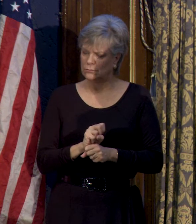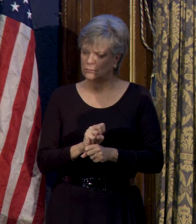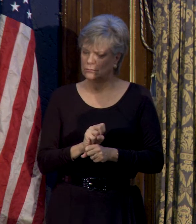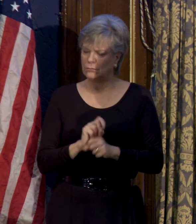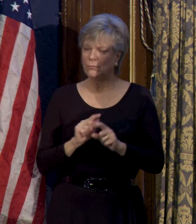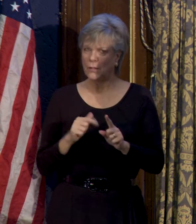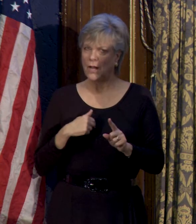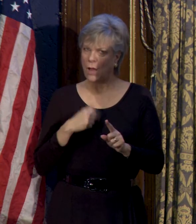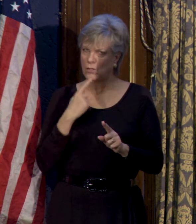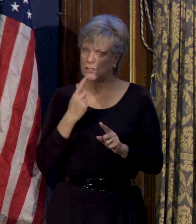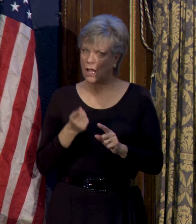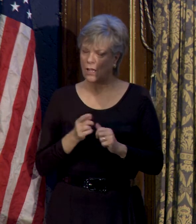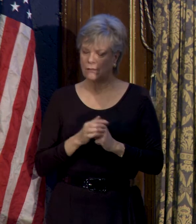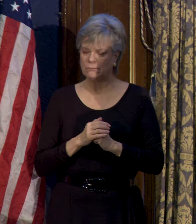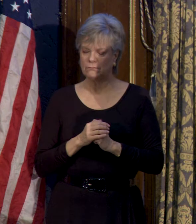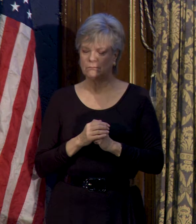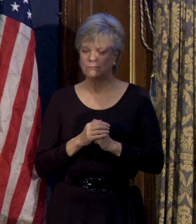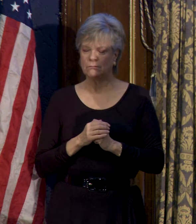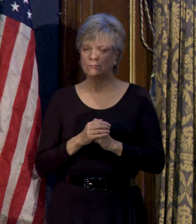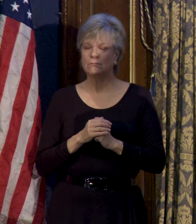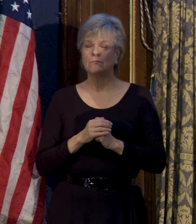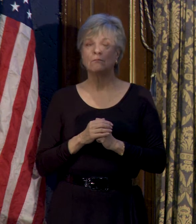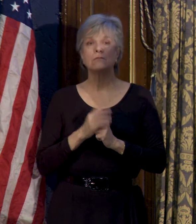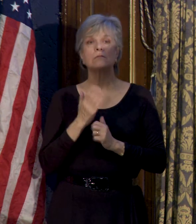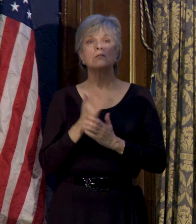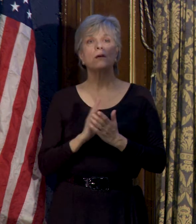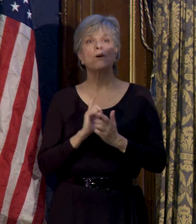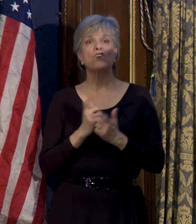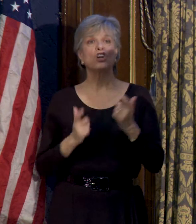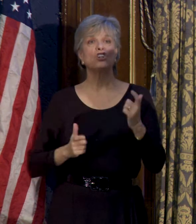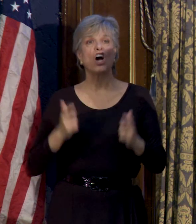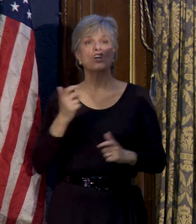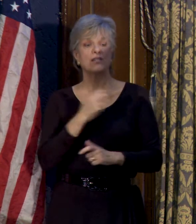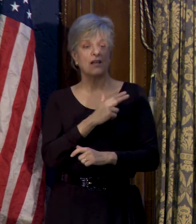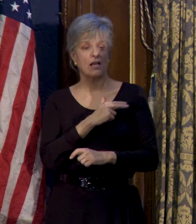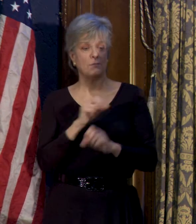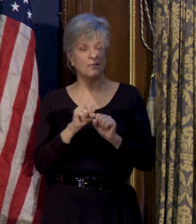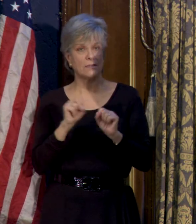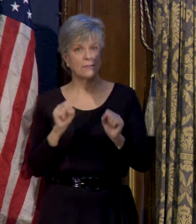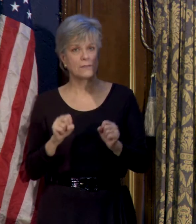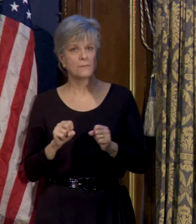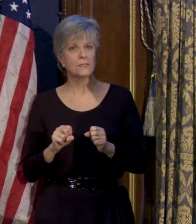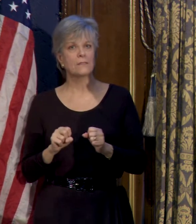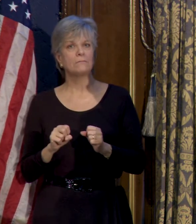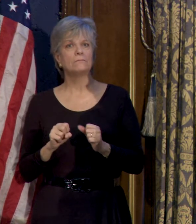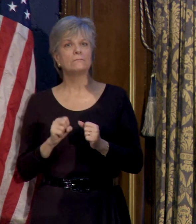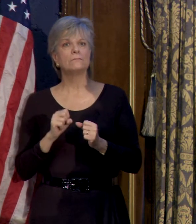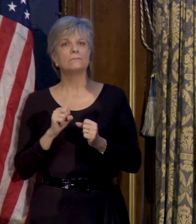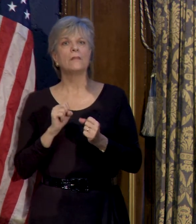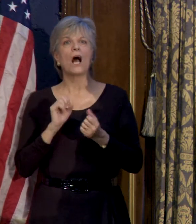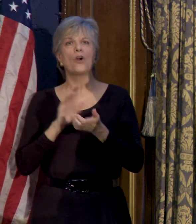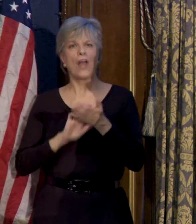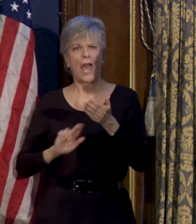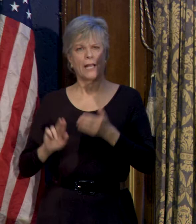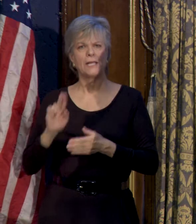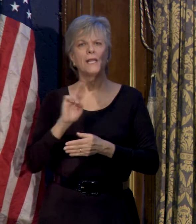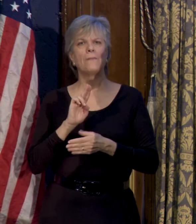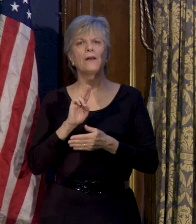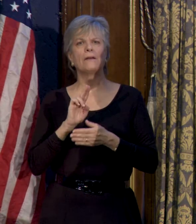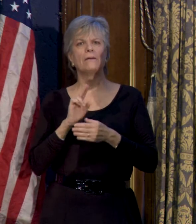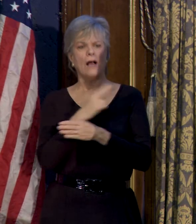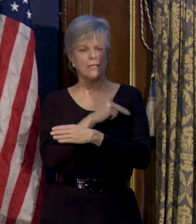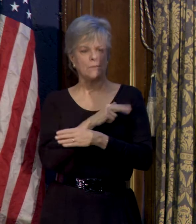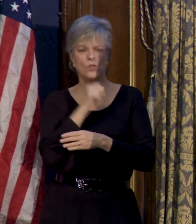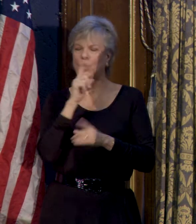But I will say that some of our largest hospital systems and our academic hospitals don't do enough.